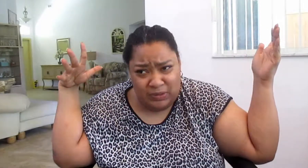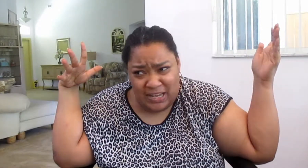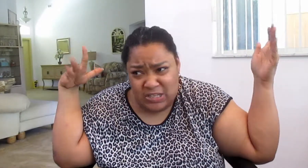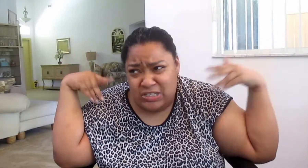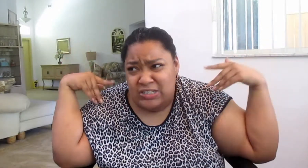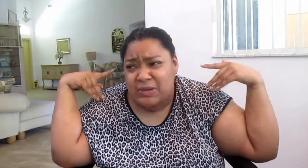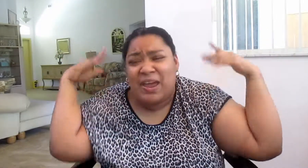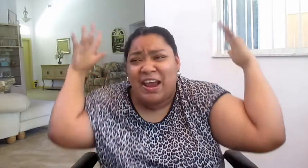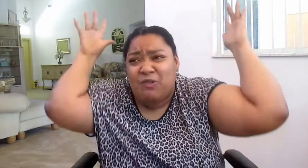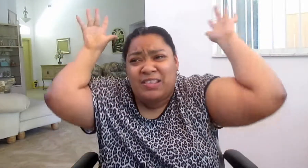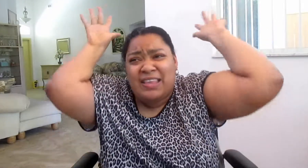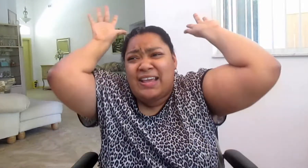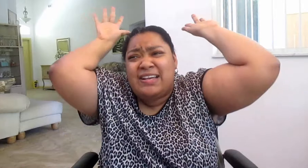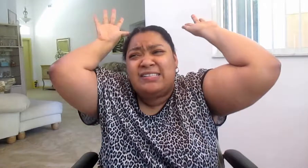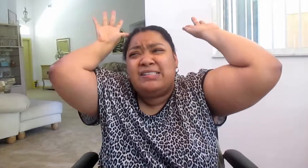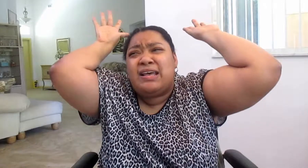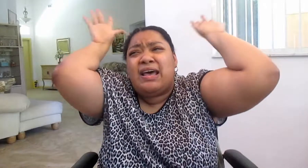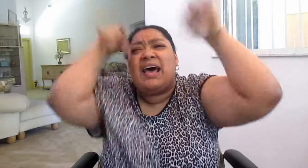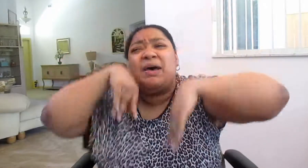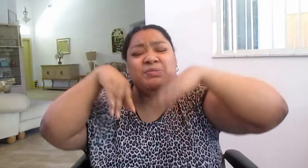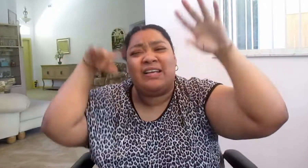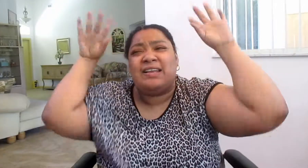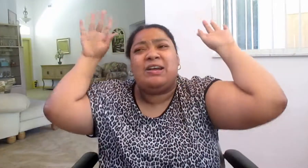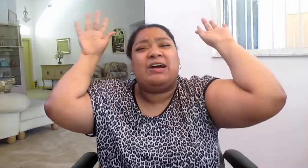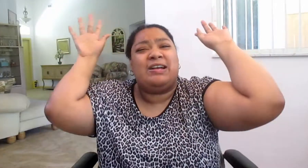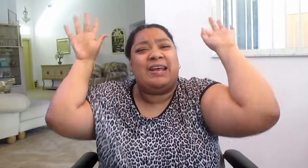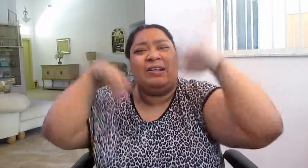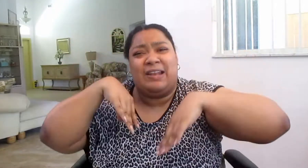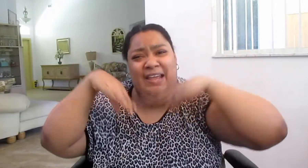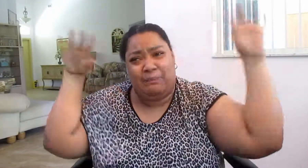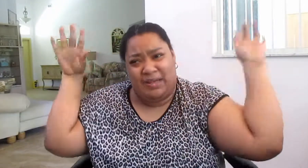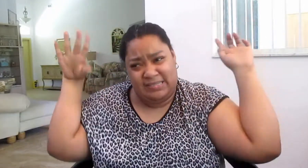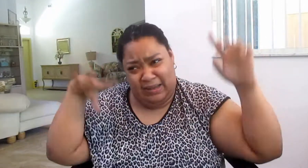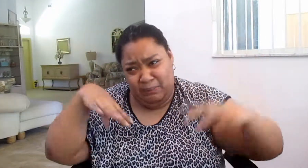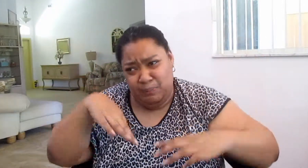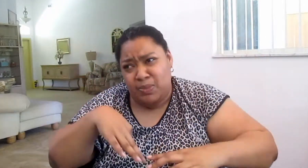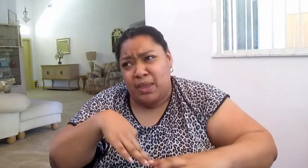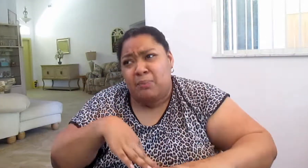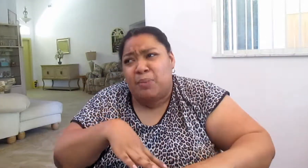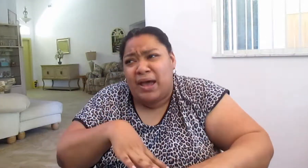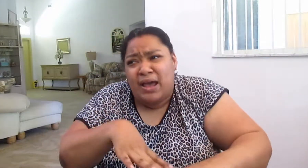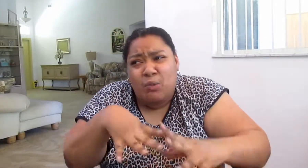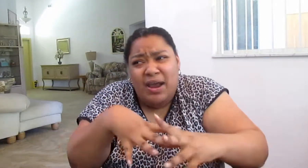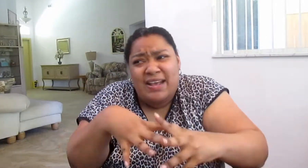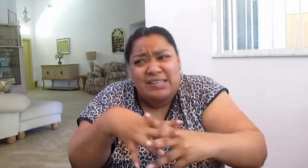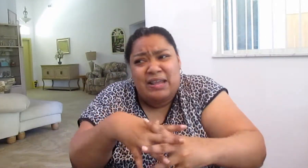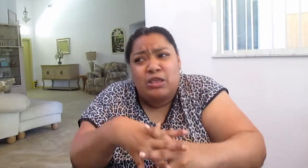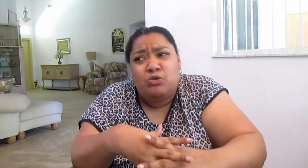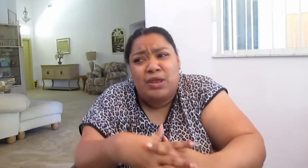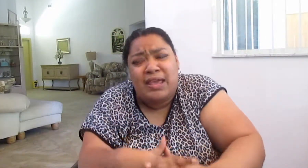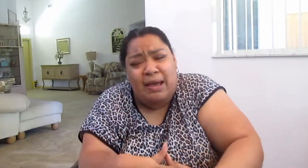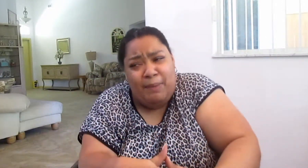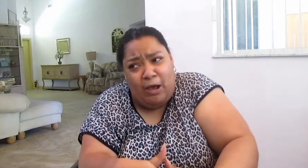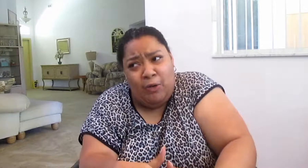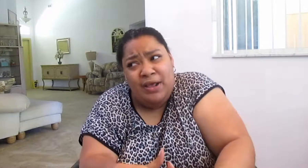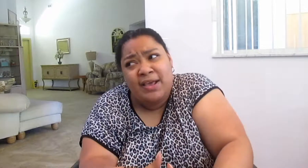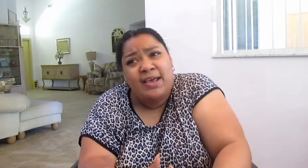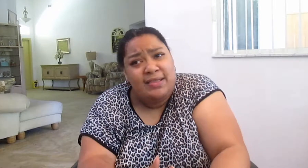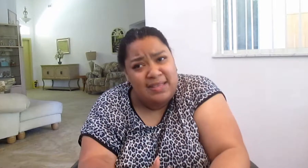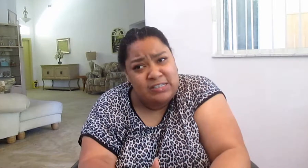relationship. Everything is upside down and gone to hell in a hand basket. But what is unique about this